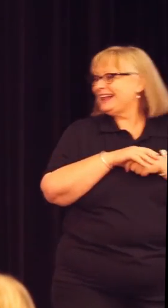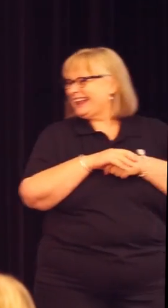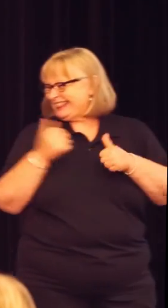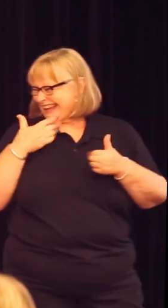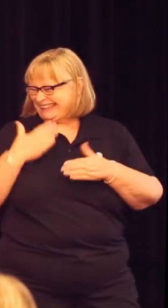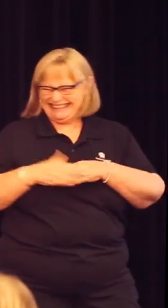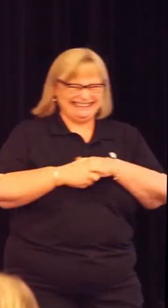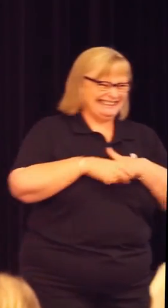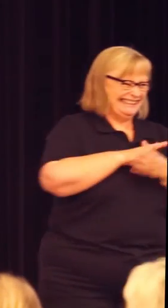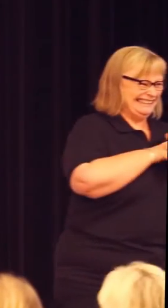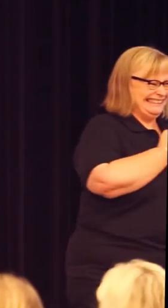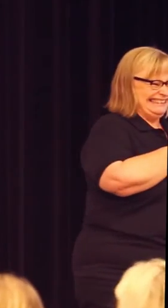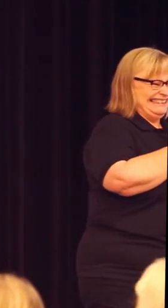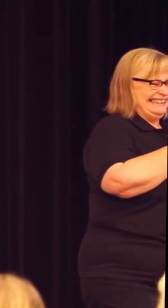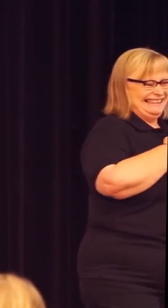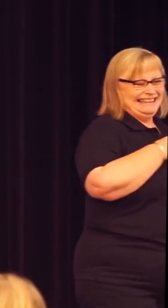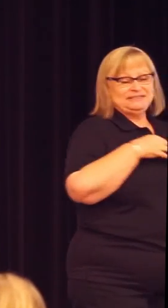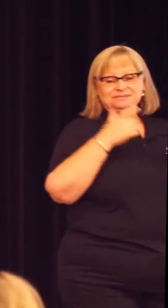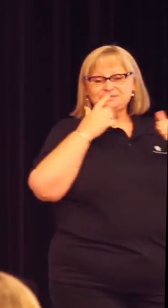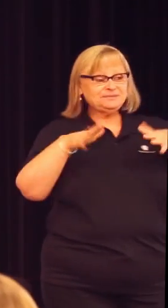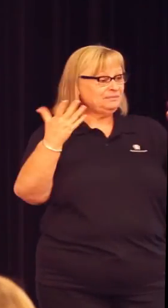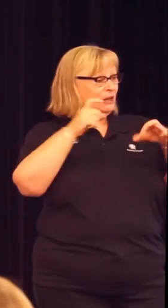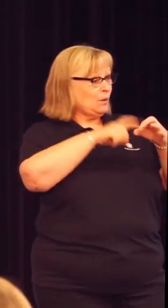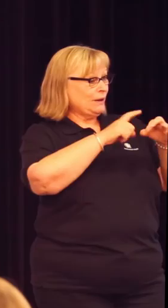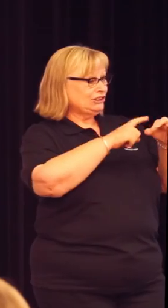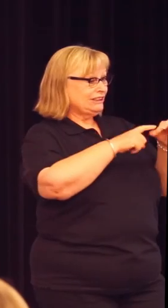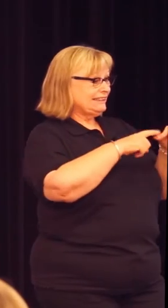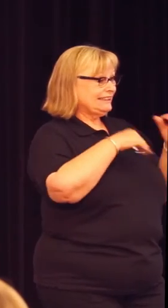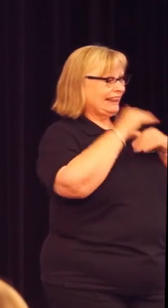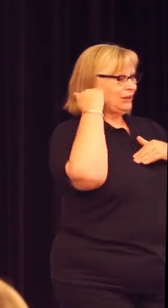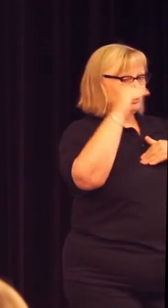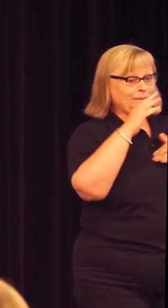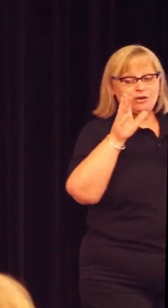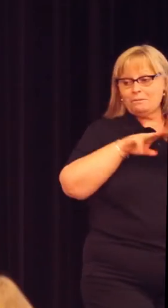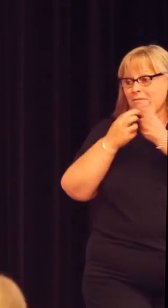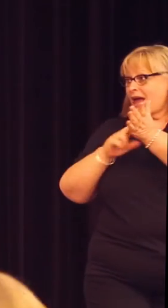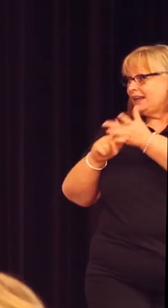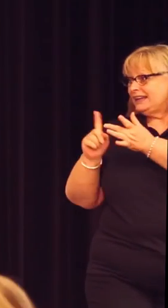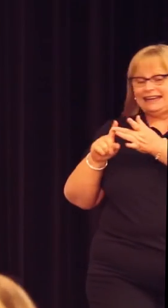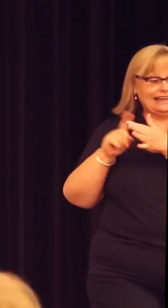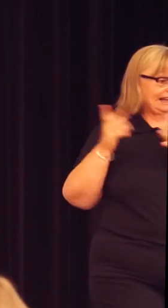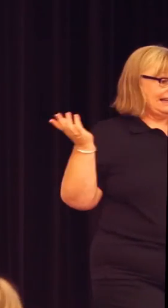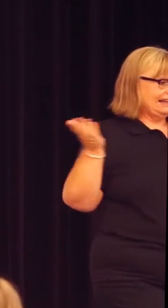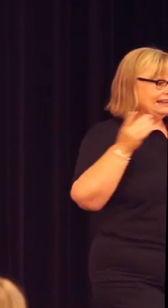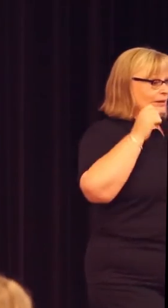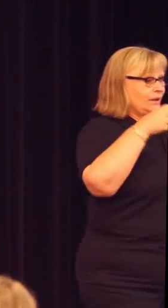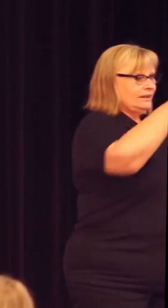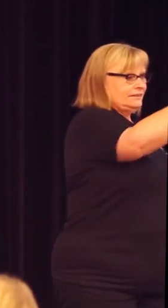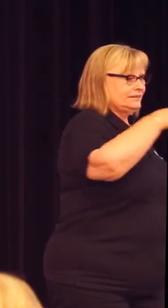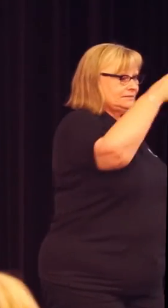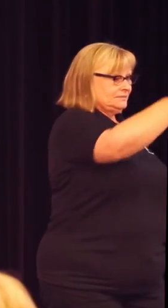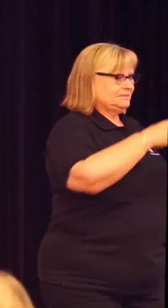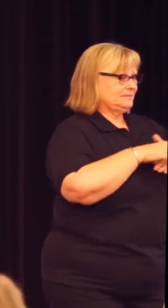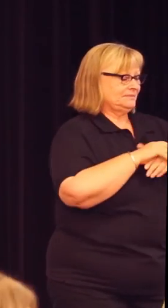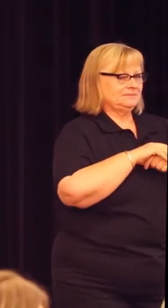Marnie, thank you so much. Do we have some questions in the room for Marnie? Put your hand up and we will get a microphone to you. Yep,